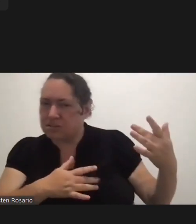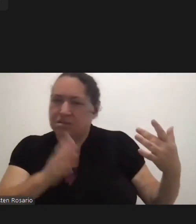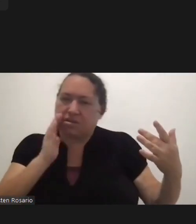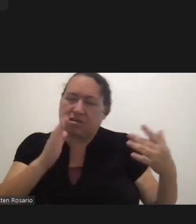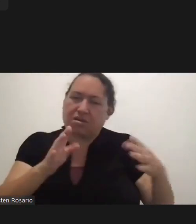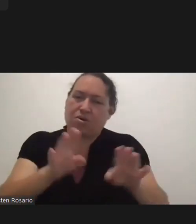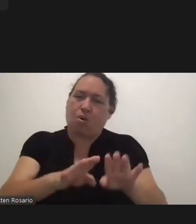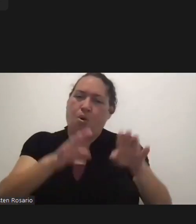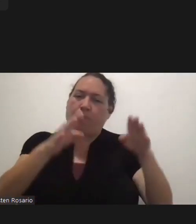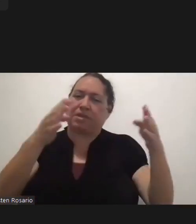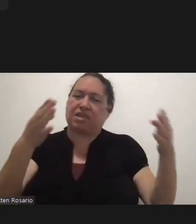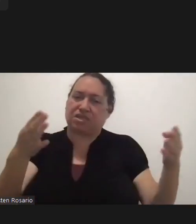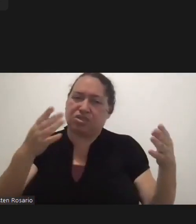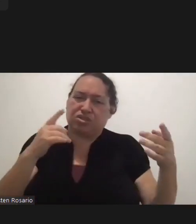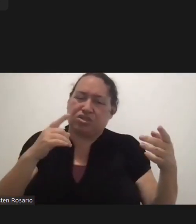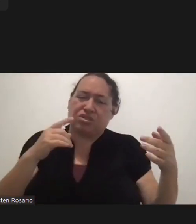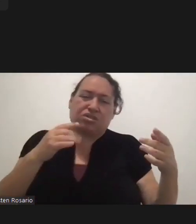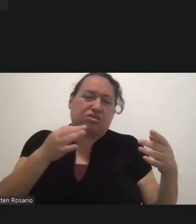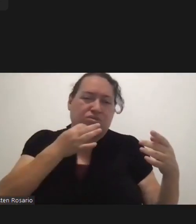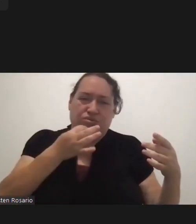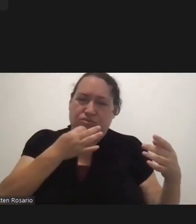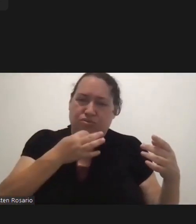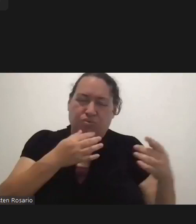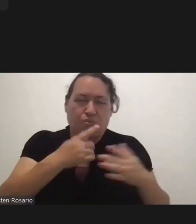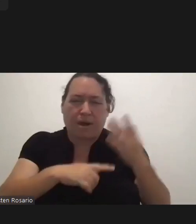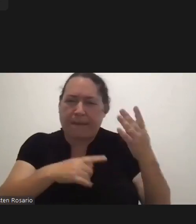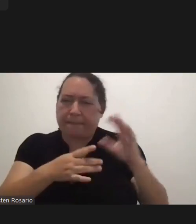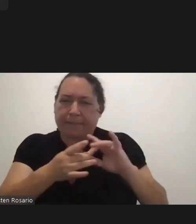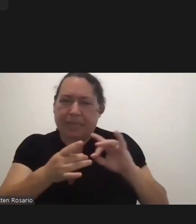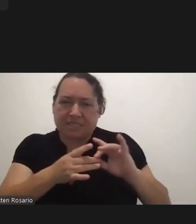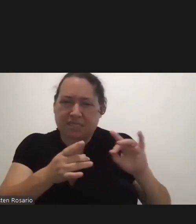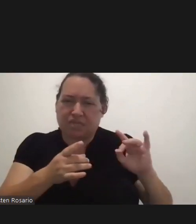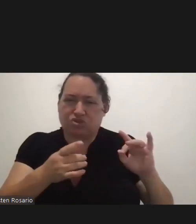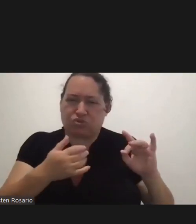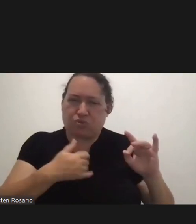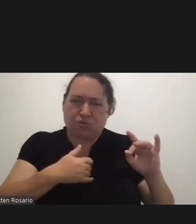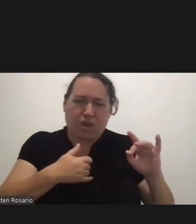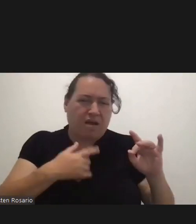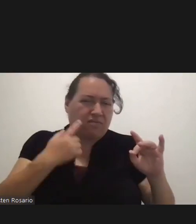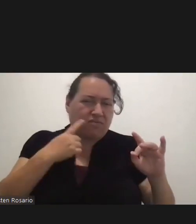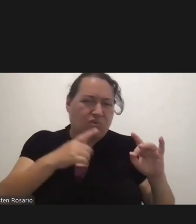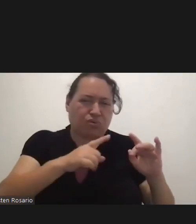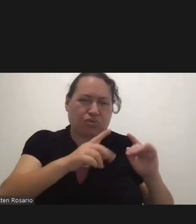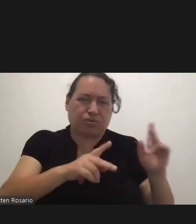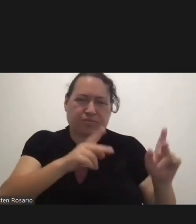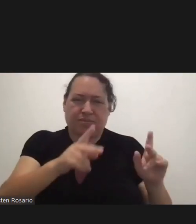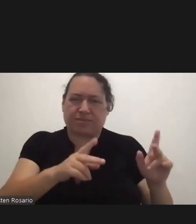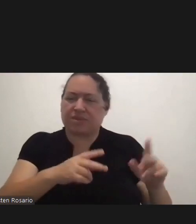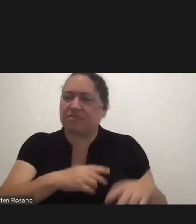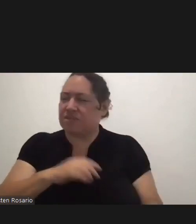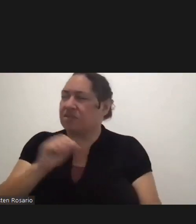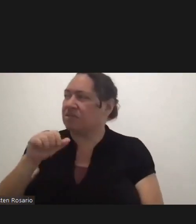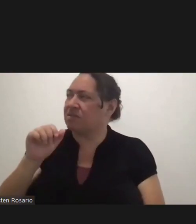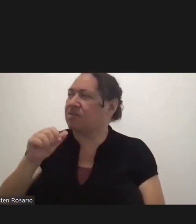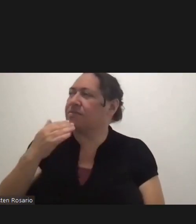soon. What message do you have for them? Yes, thank you for that.